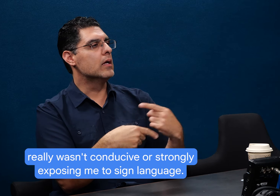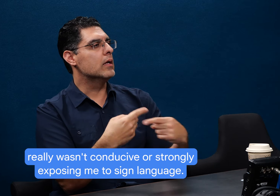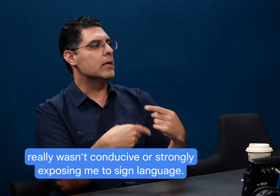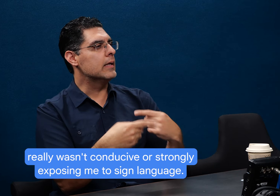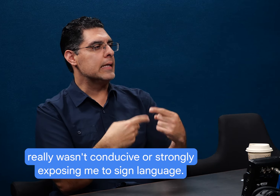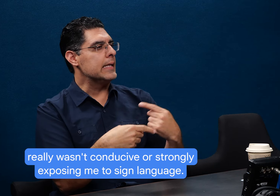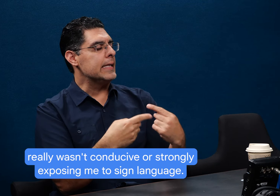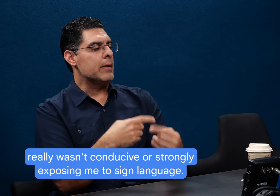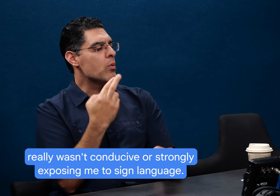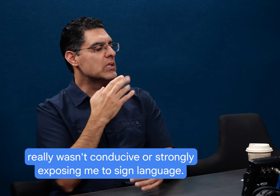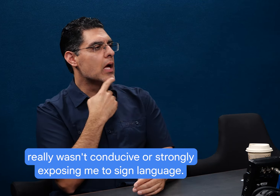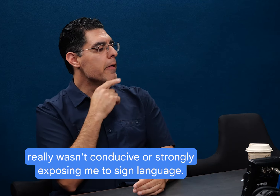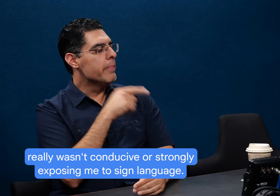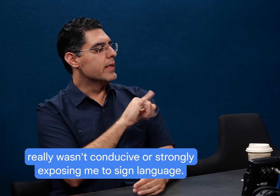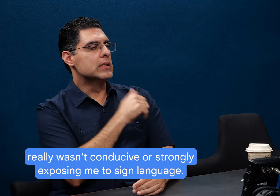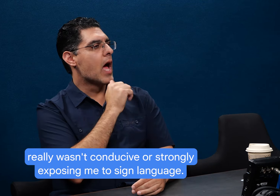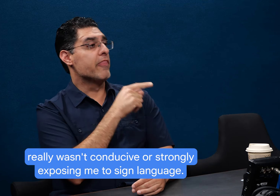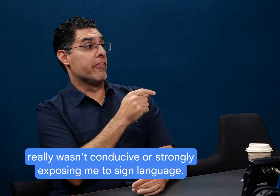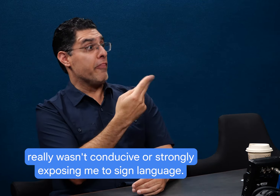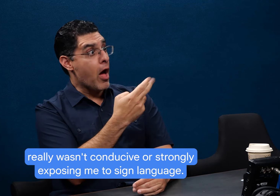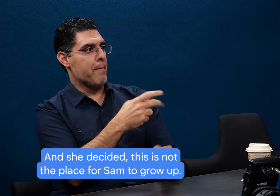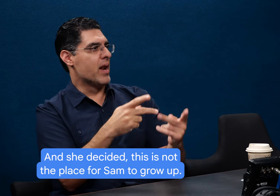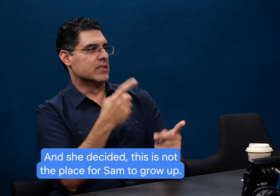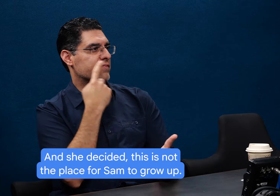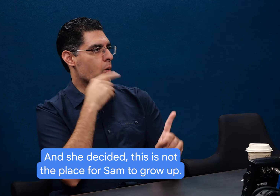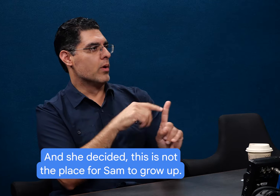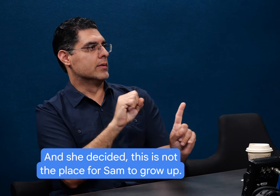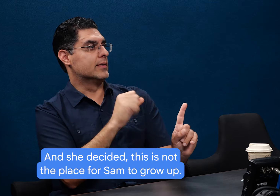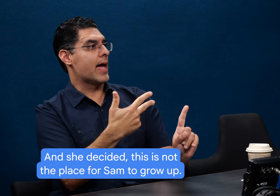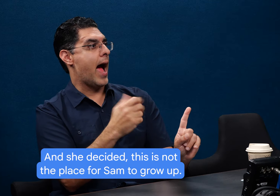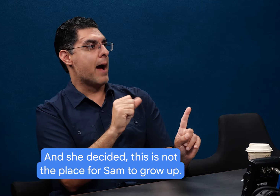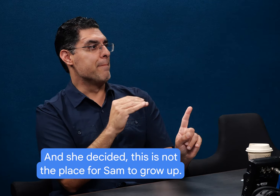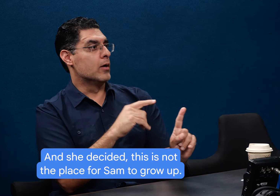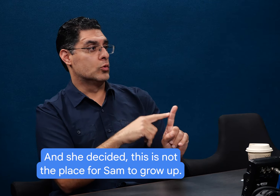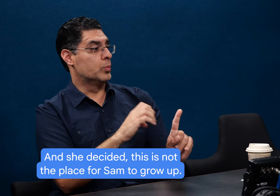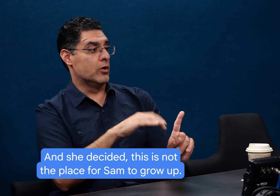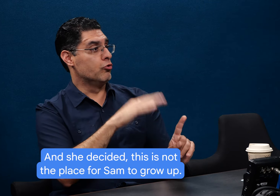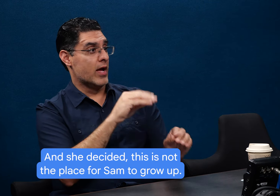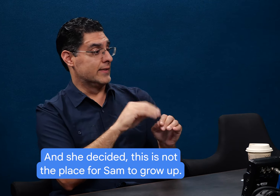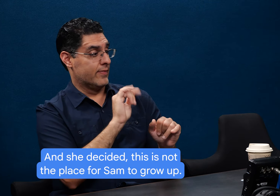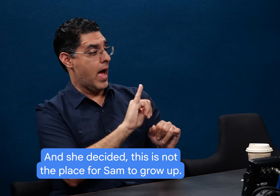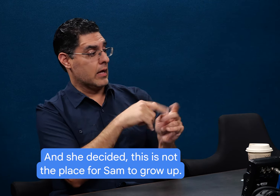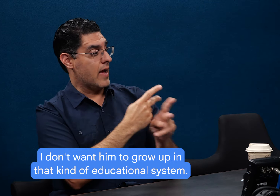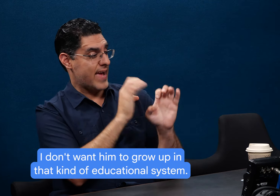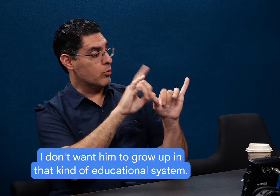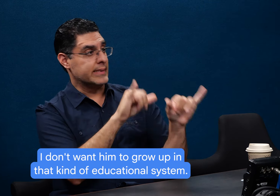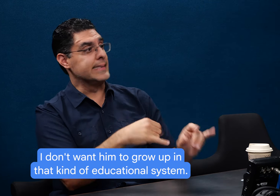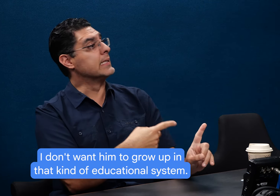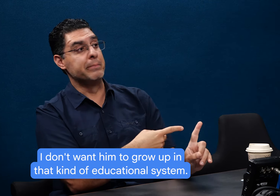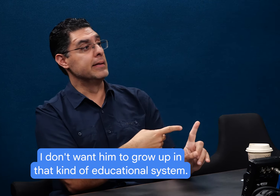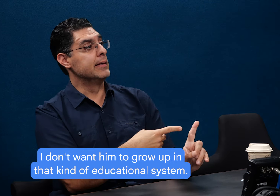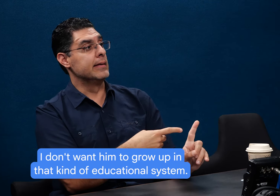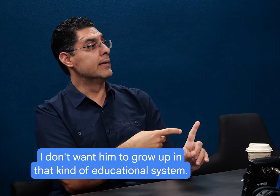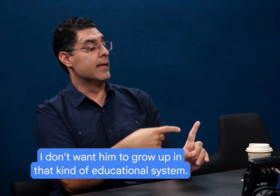conducive or strongly exposing me to sign language. And she decided this is not the place for Sam to grow up. I don't want